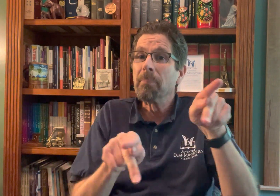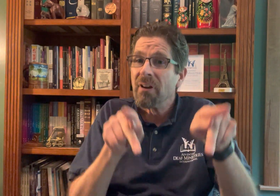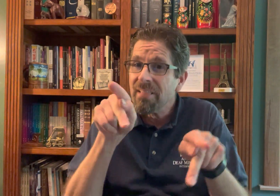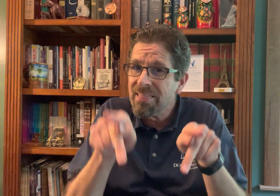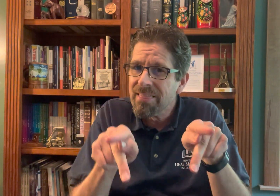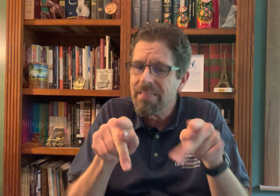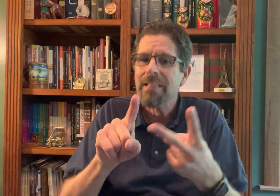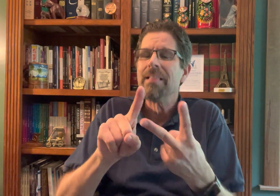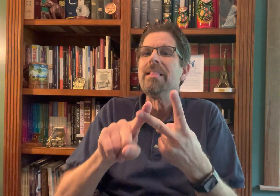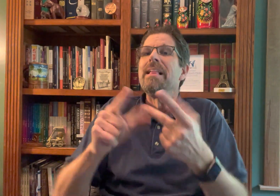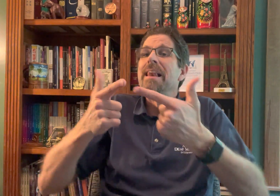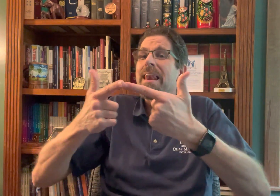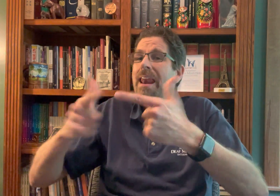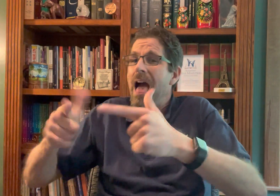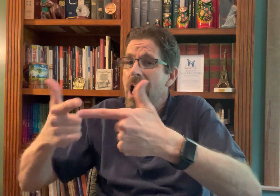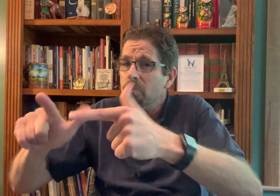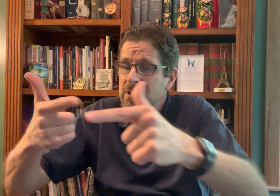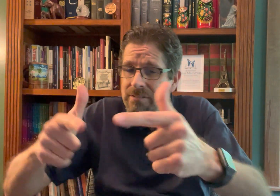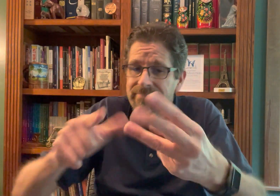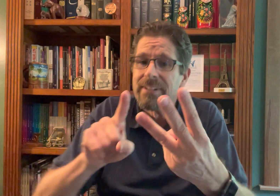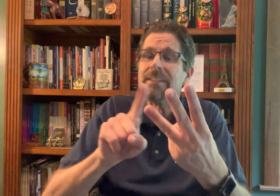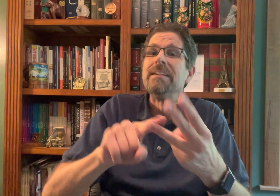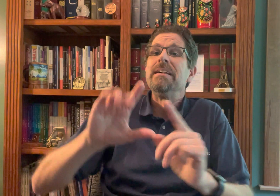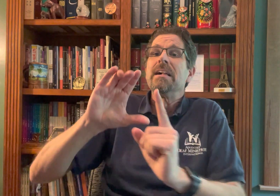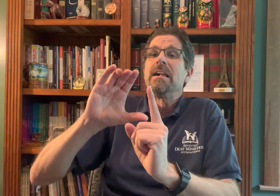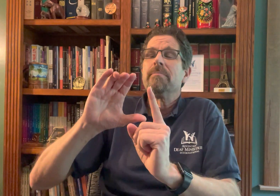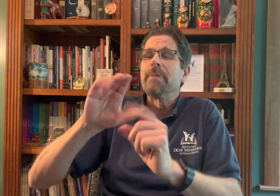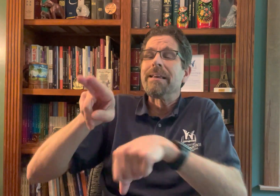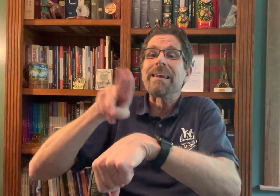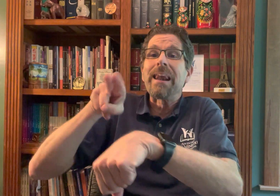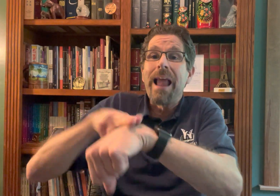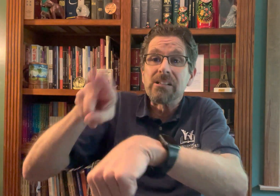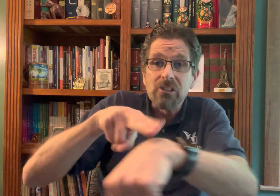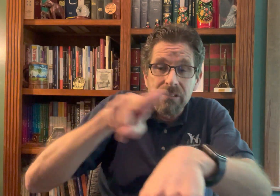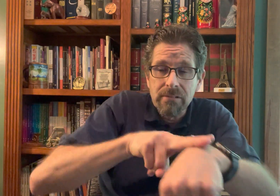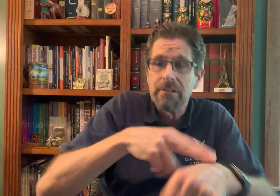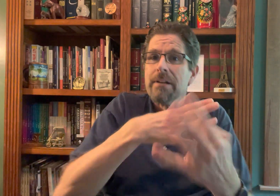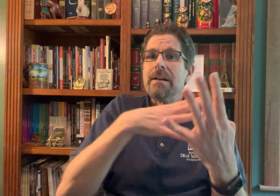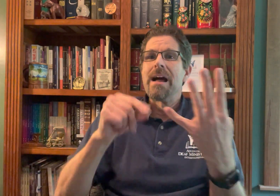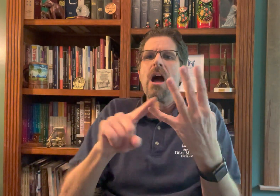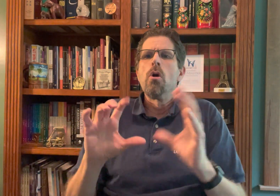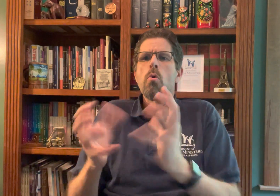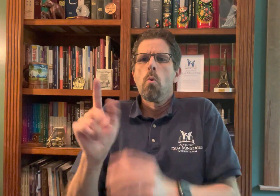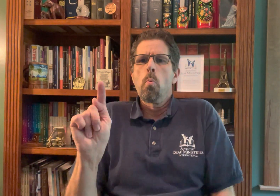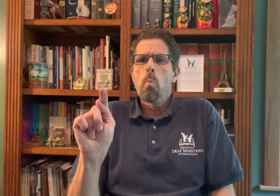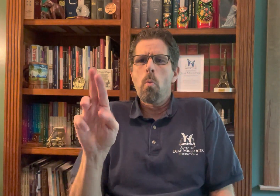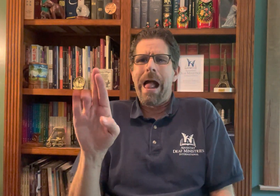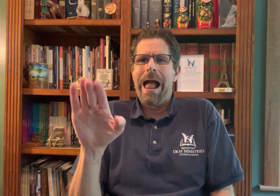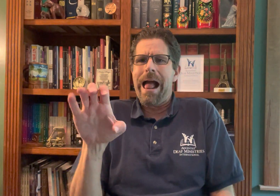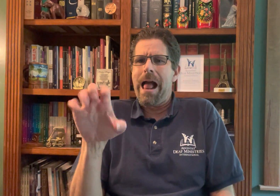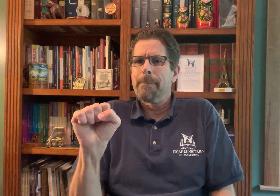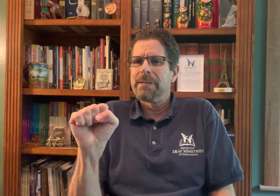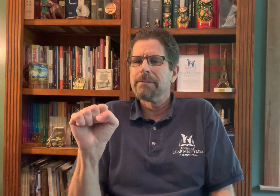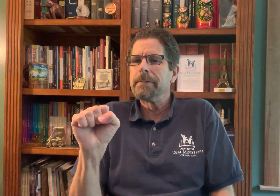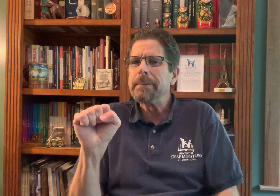to every people, language, and nations and tribes.